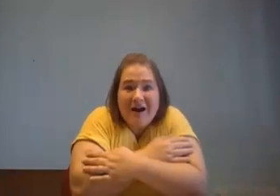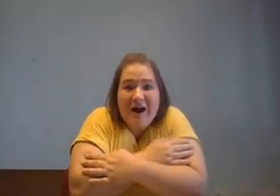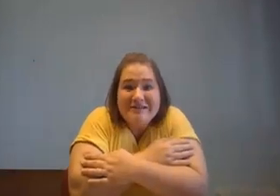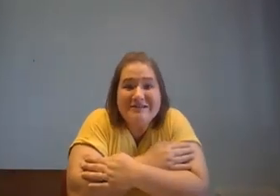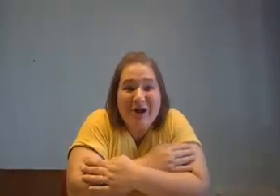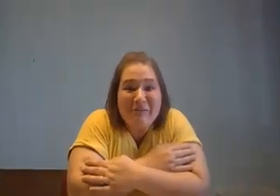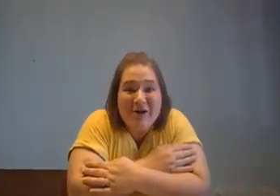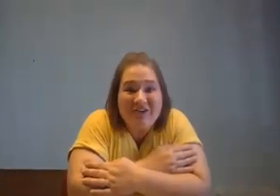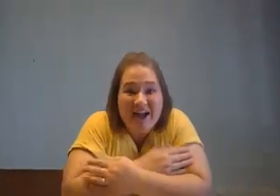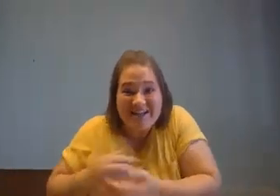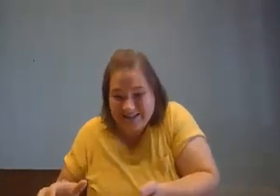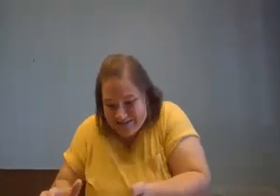Snowball fight!